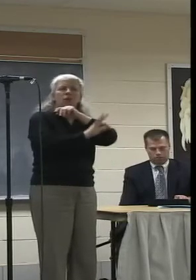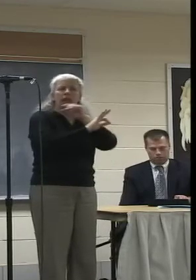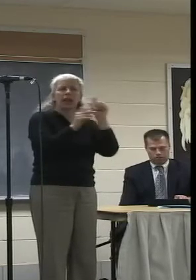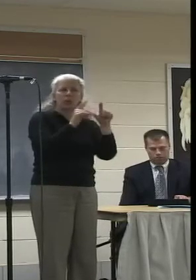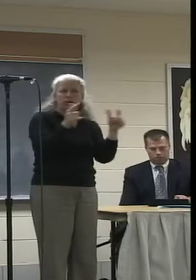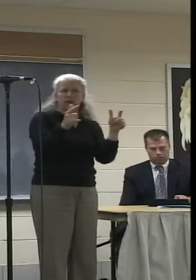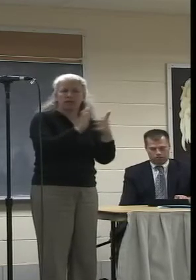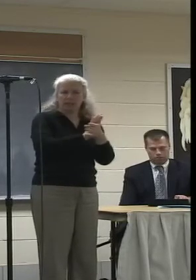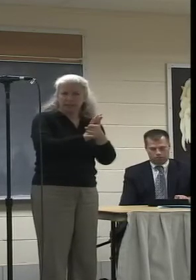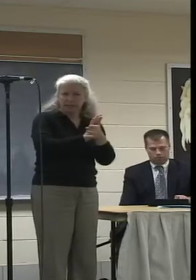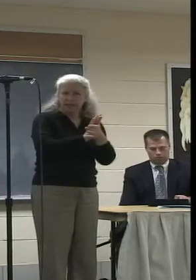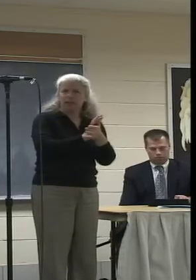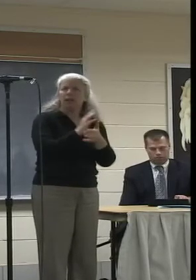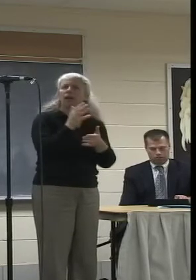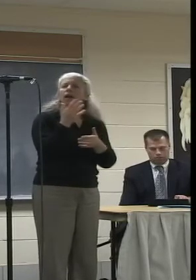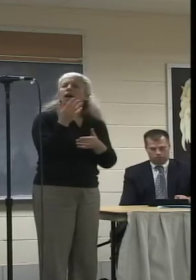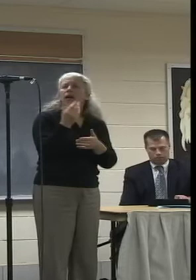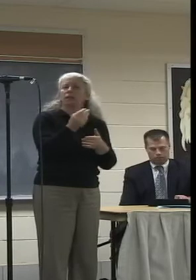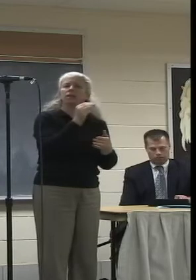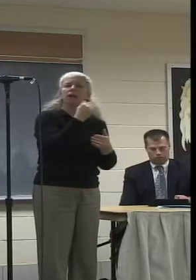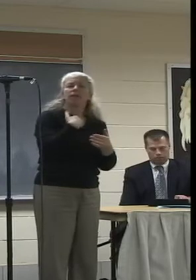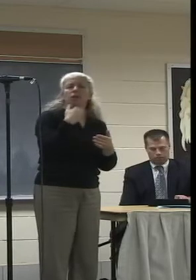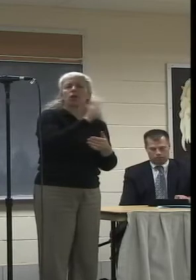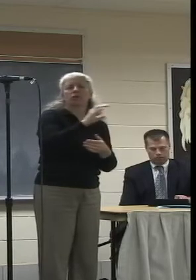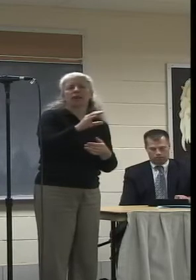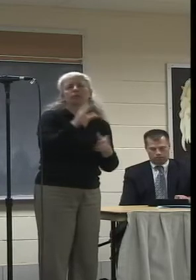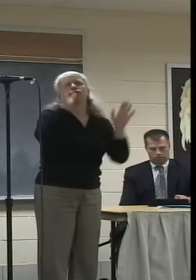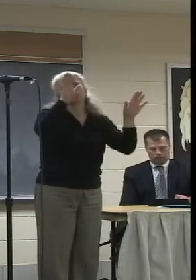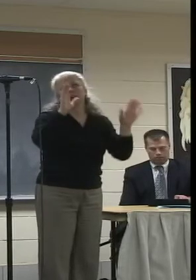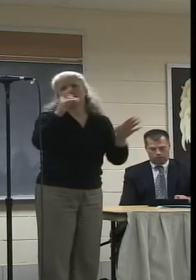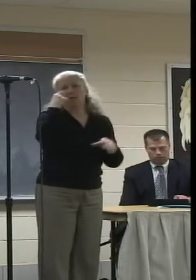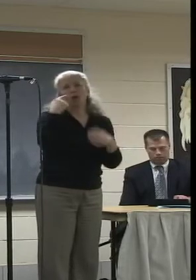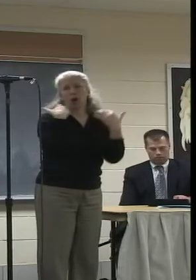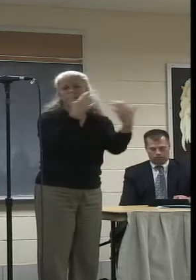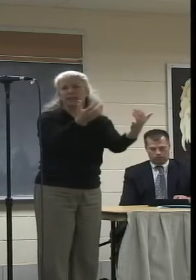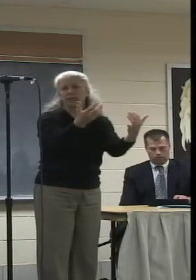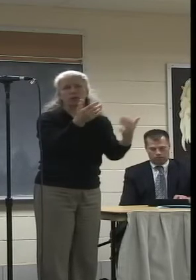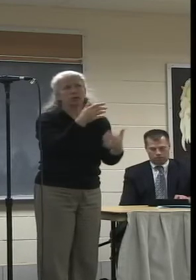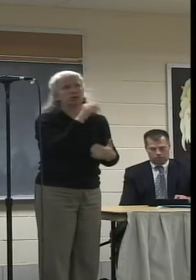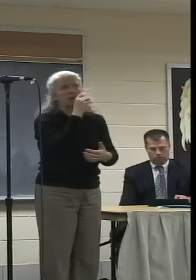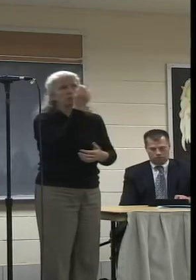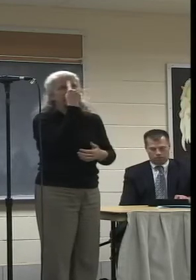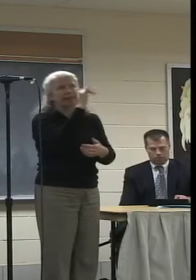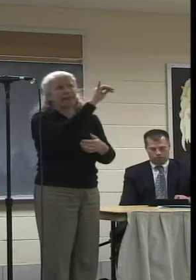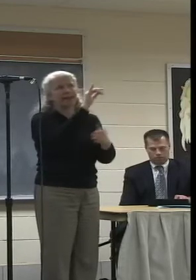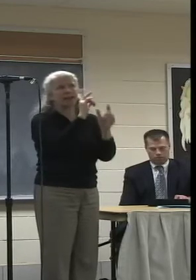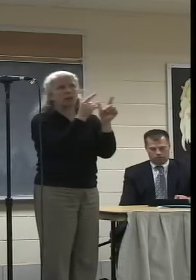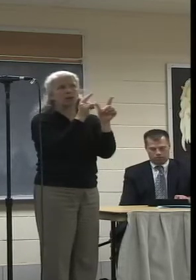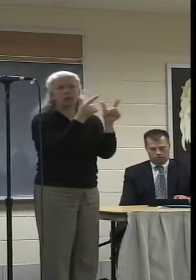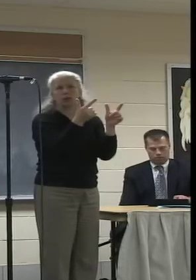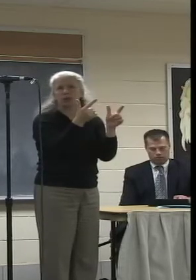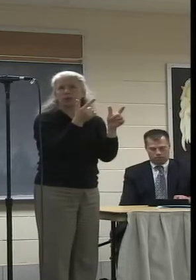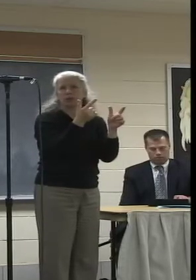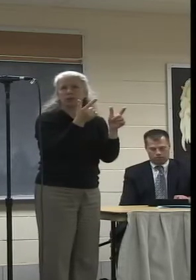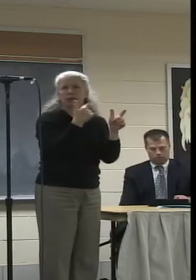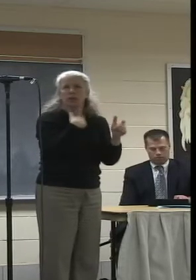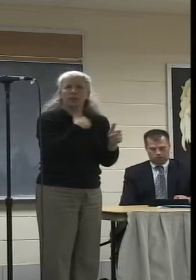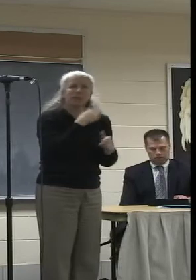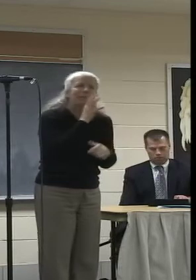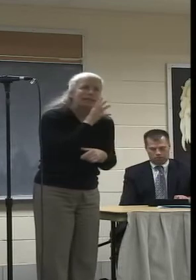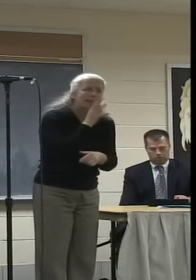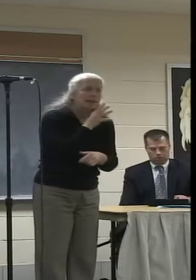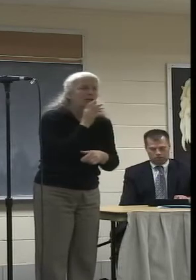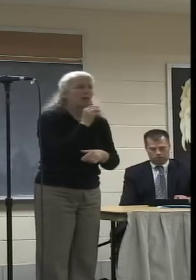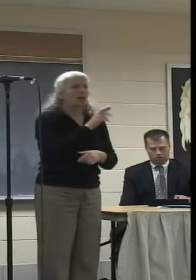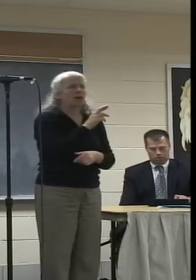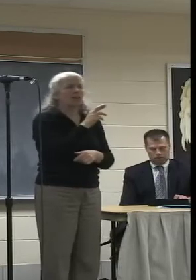and having closed captioning would be really great for our audiences who don't speak the languages that we are speaking in or who